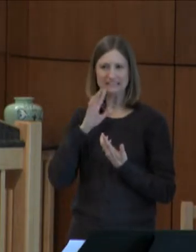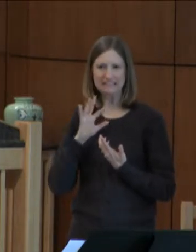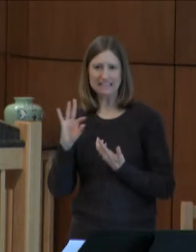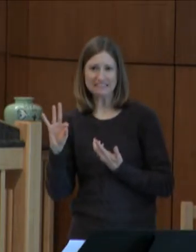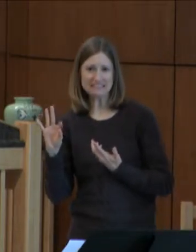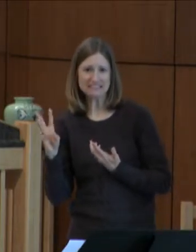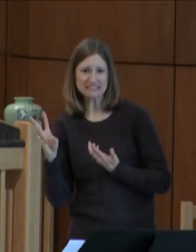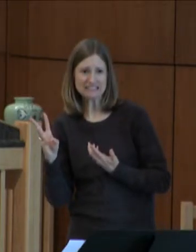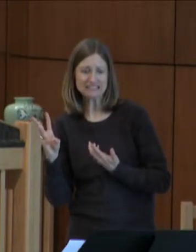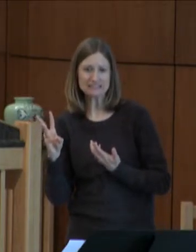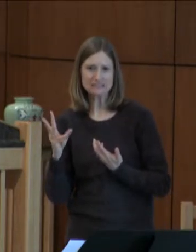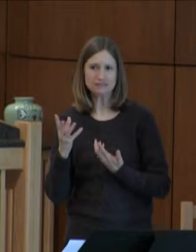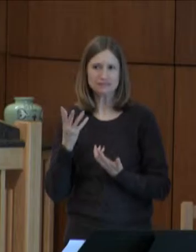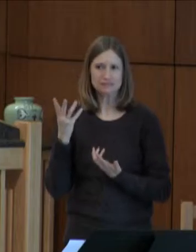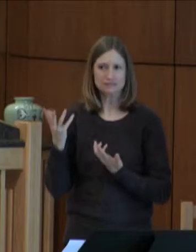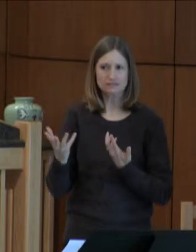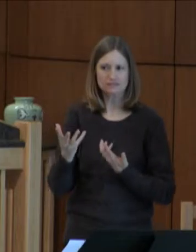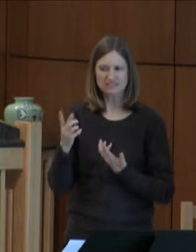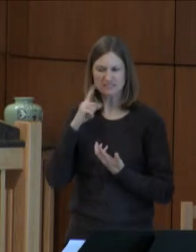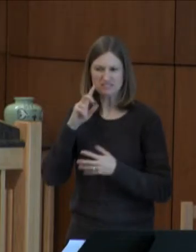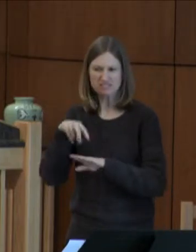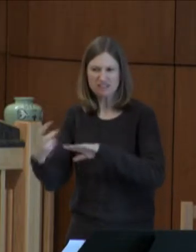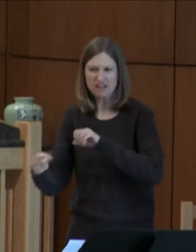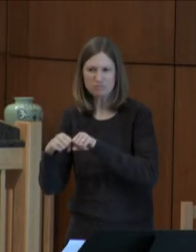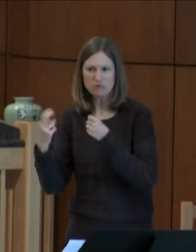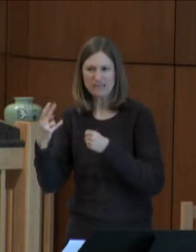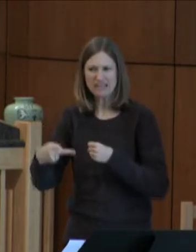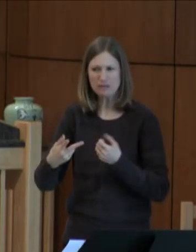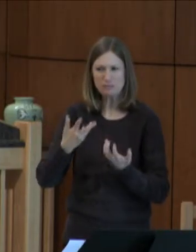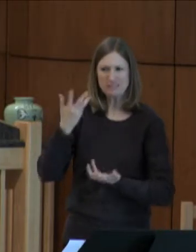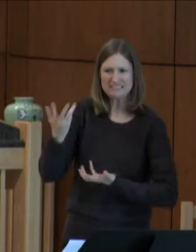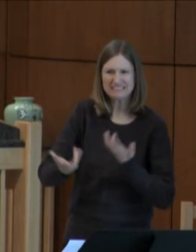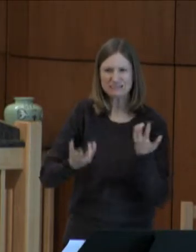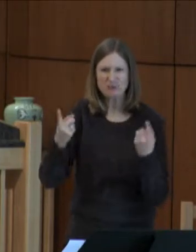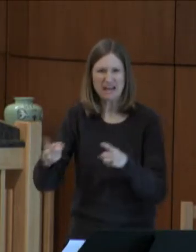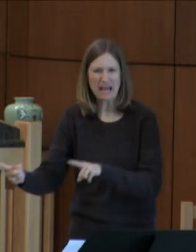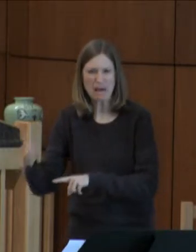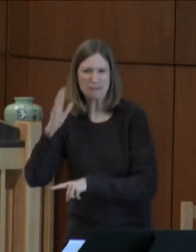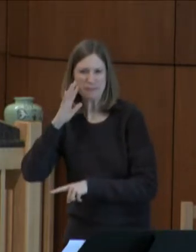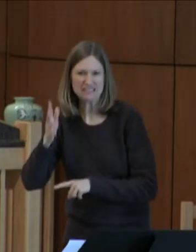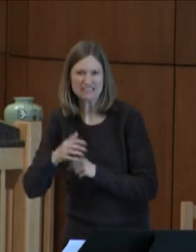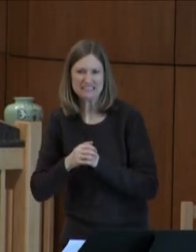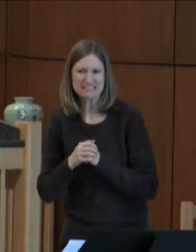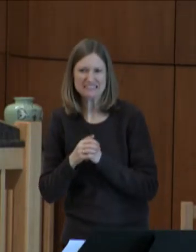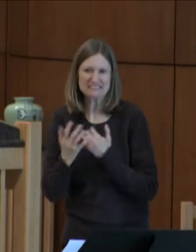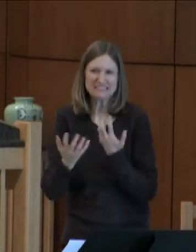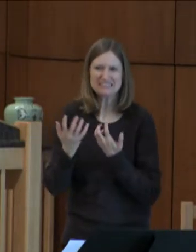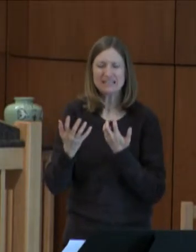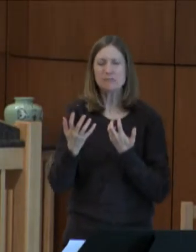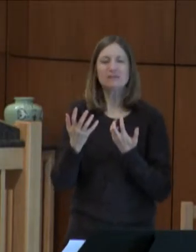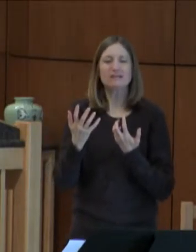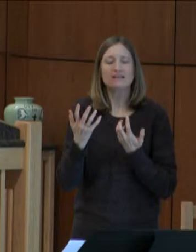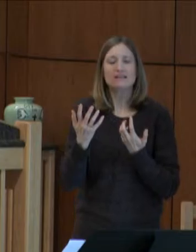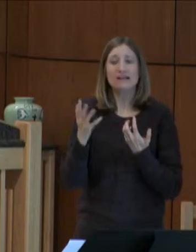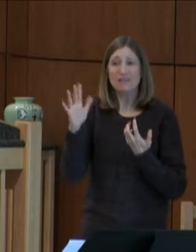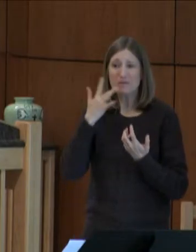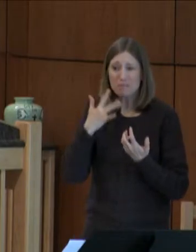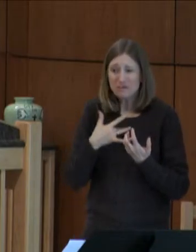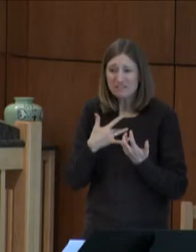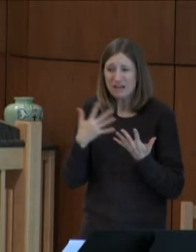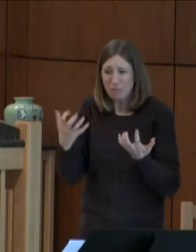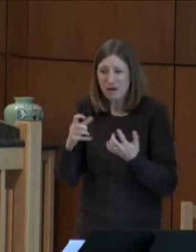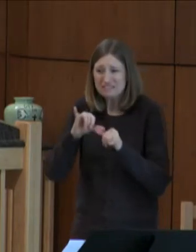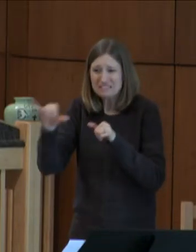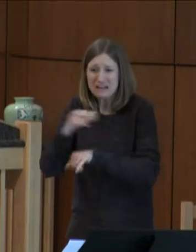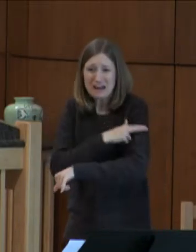96. What would the prognosis be? This is not the way anybody would want to spend their birthday